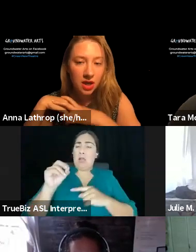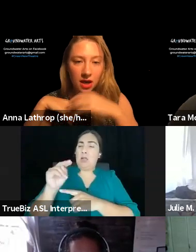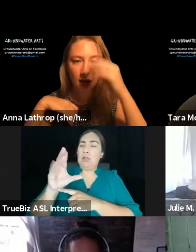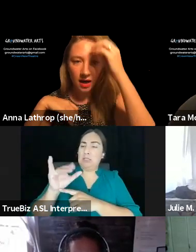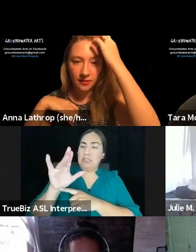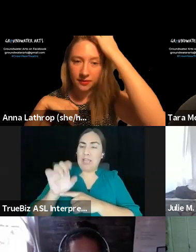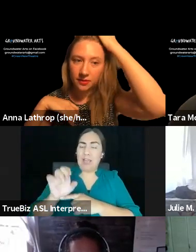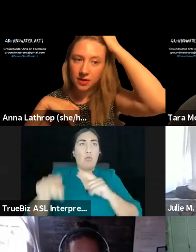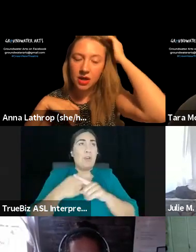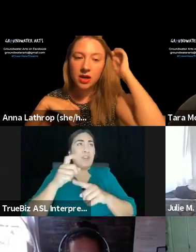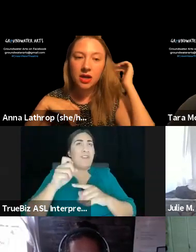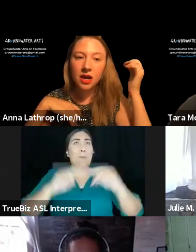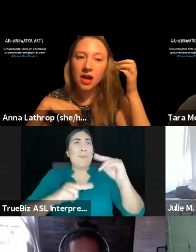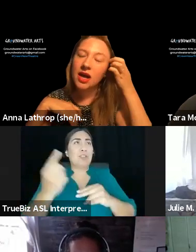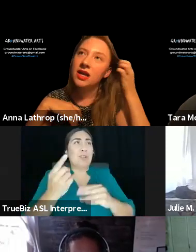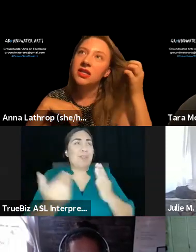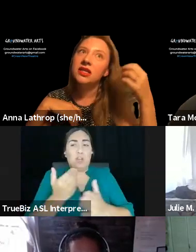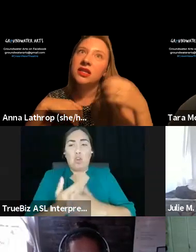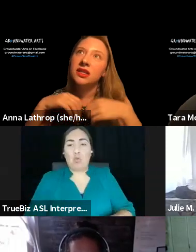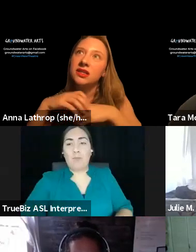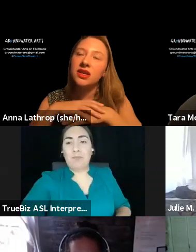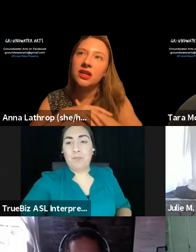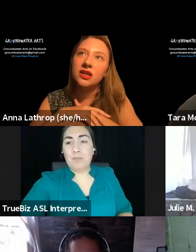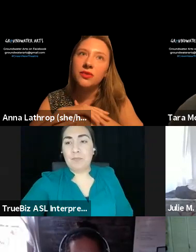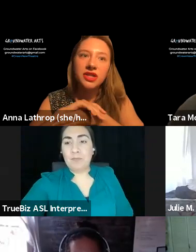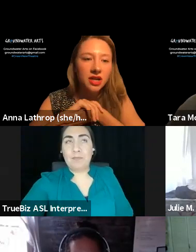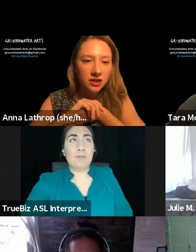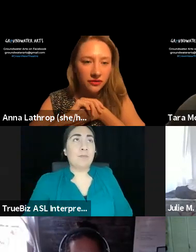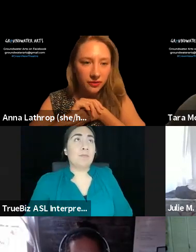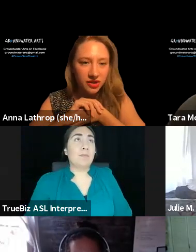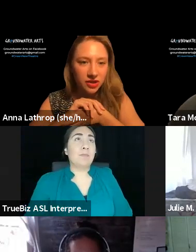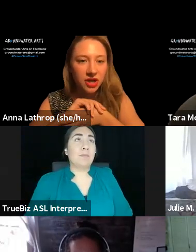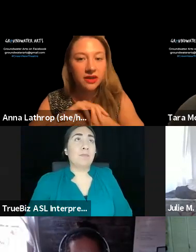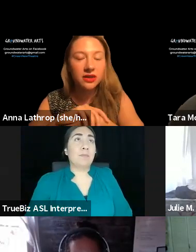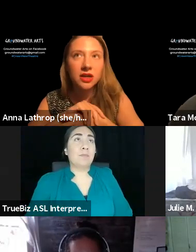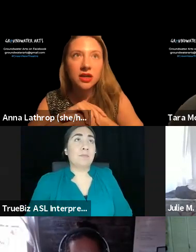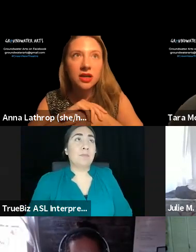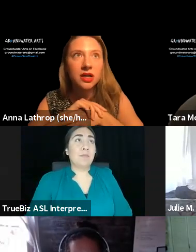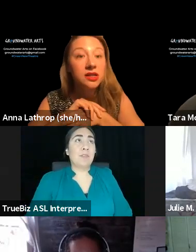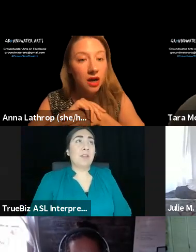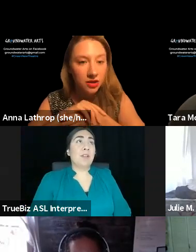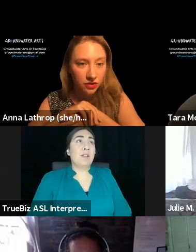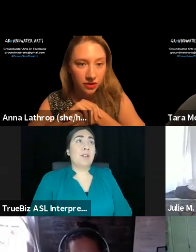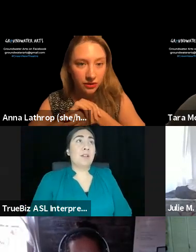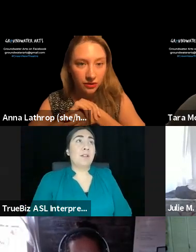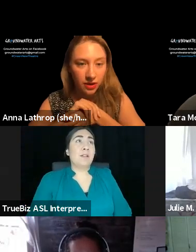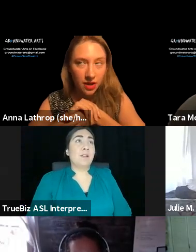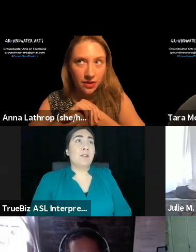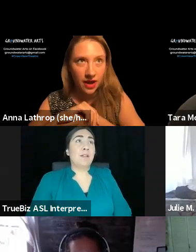Um, and the regenerative and resurgence. I think it's not true that